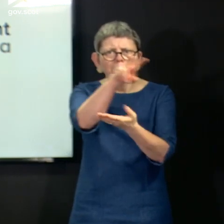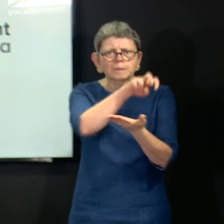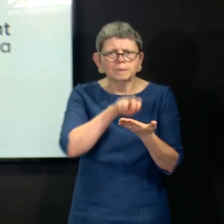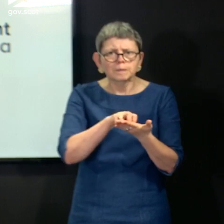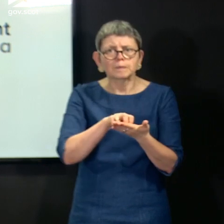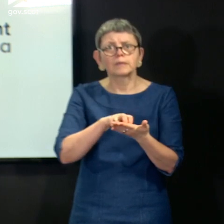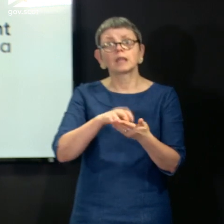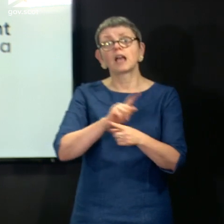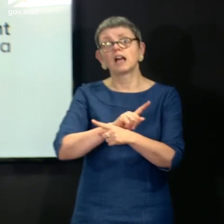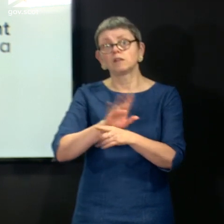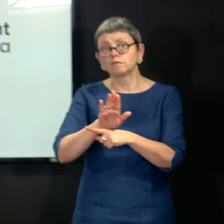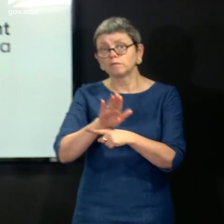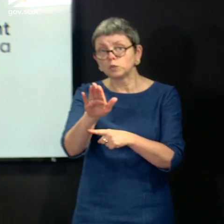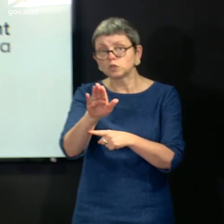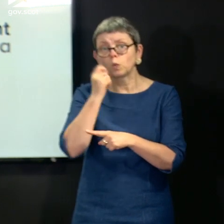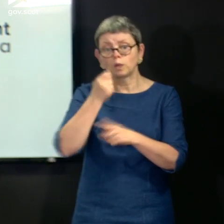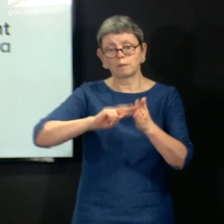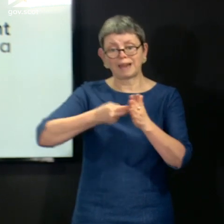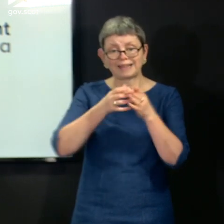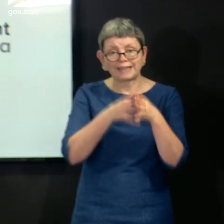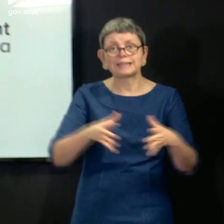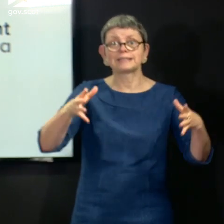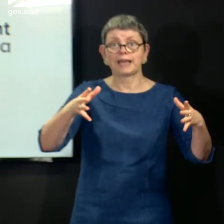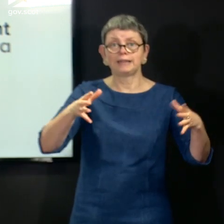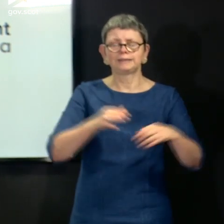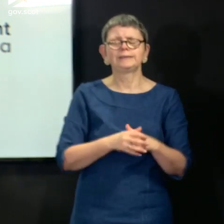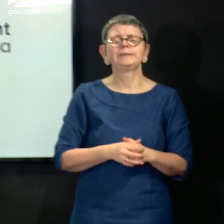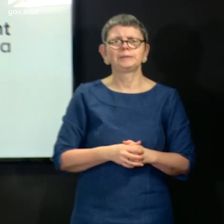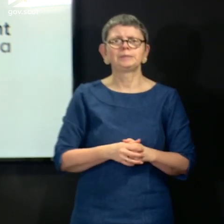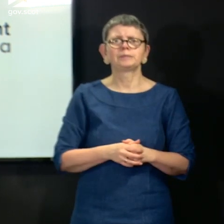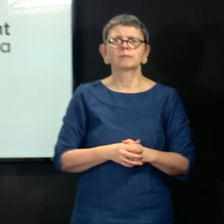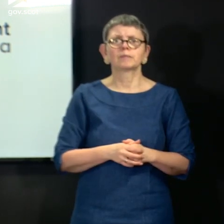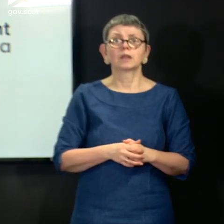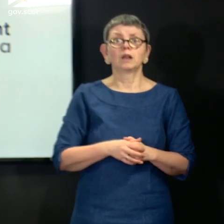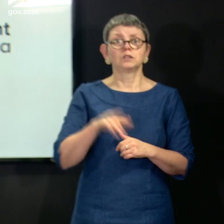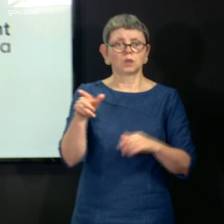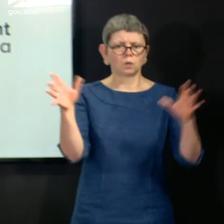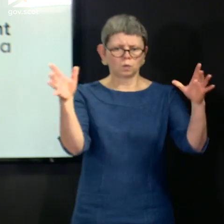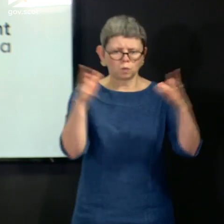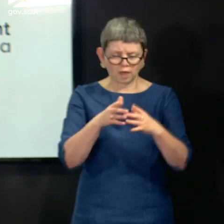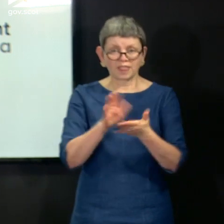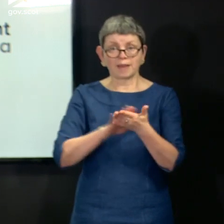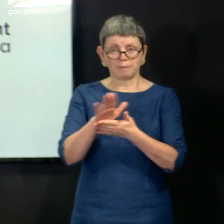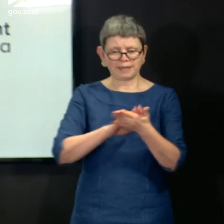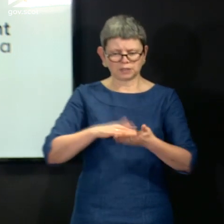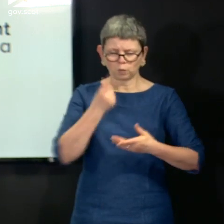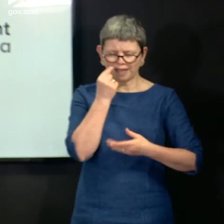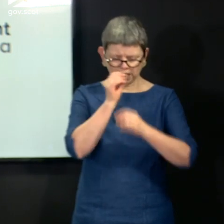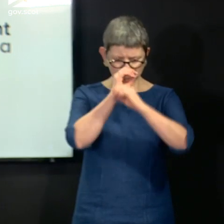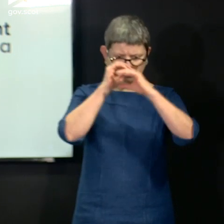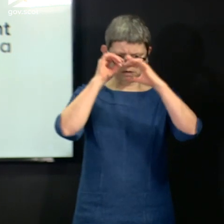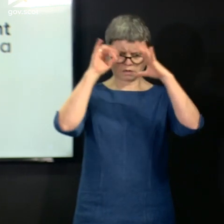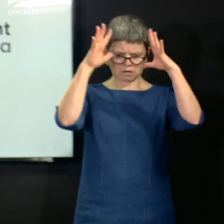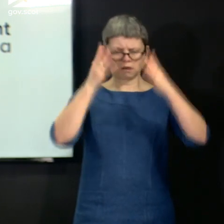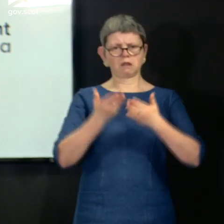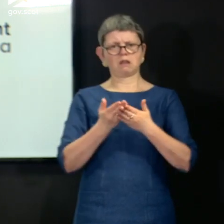boards being planned. The samples are then grossed up to derive full population estimates. Health Protection